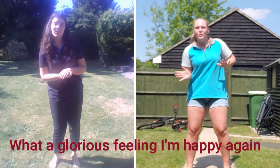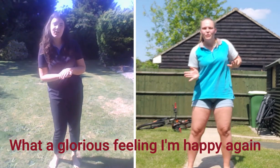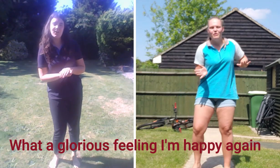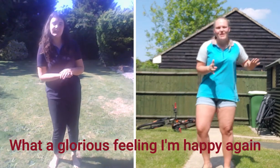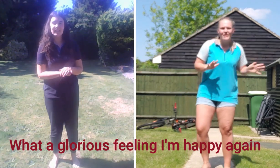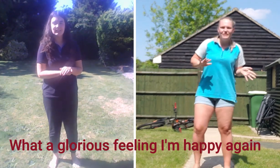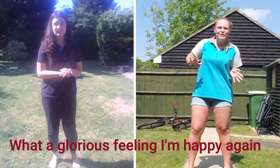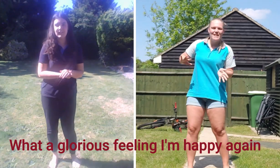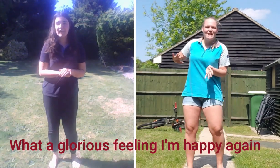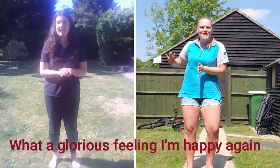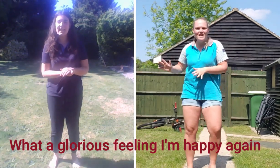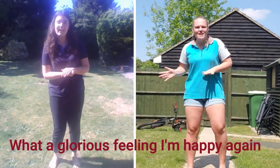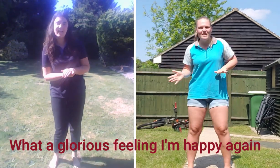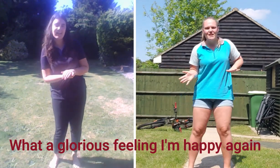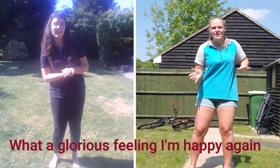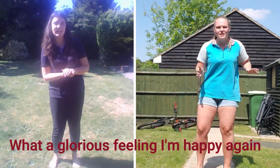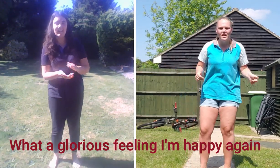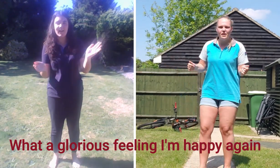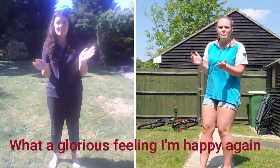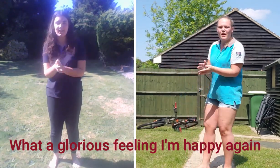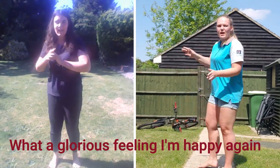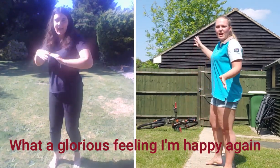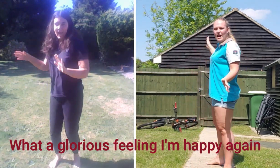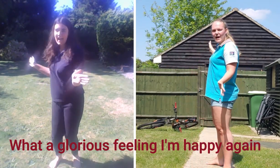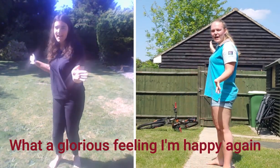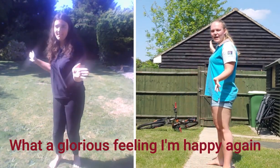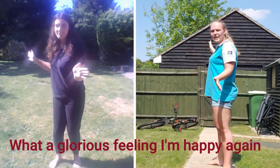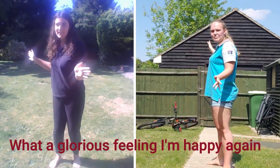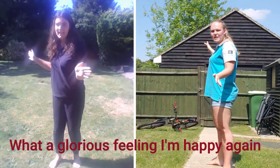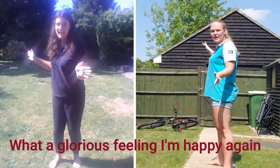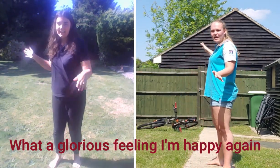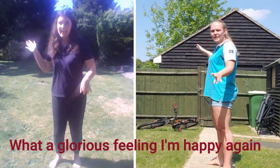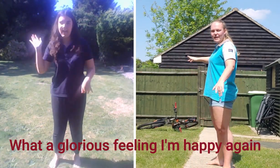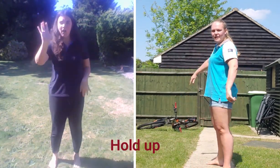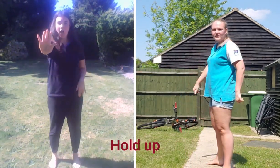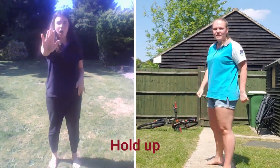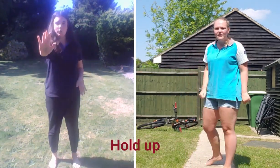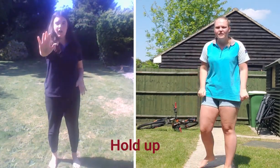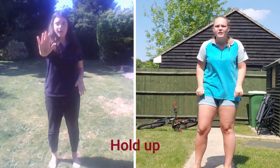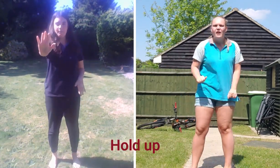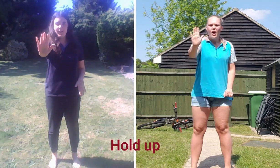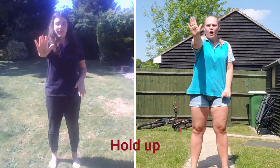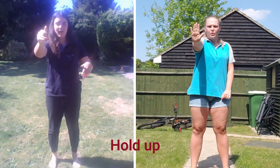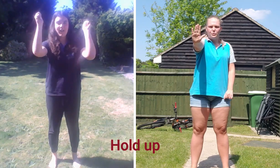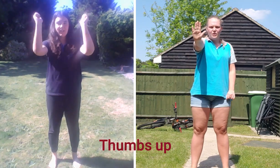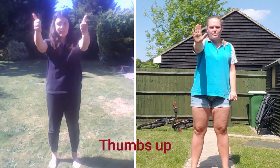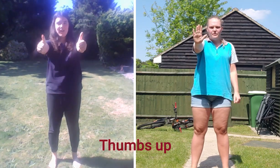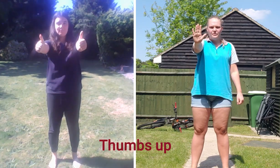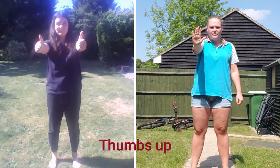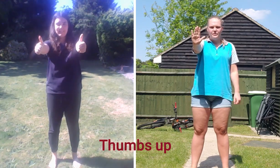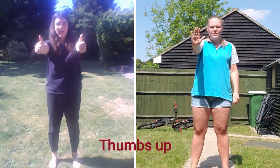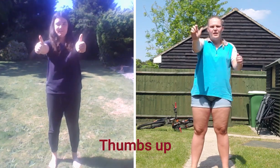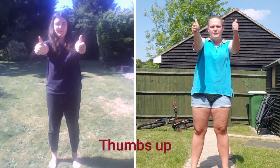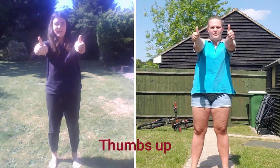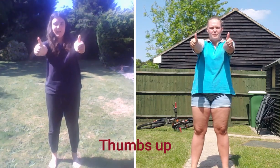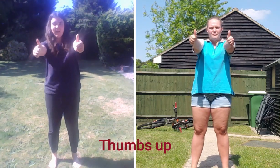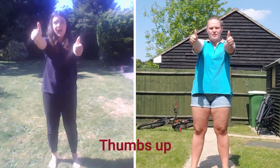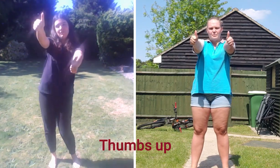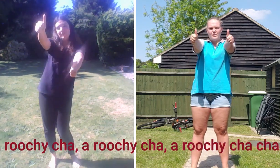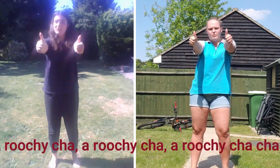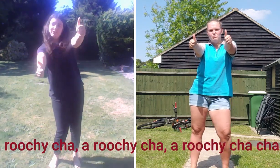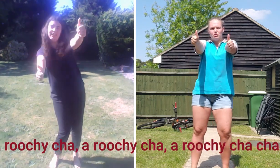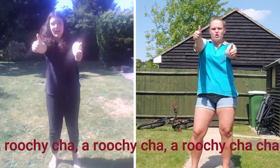glorious feeling, I'm happy again. Hold up, thumbs up,